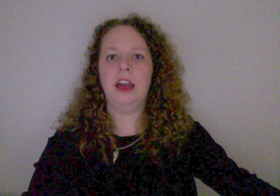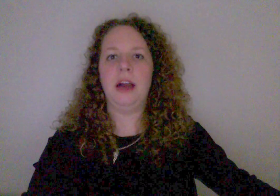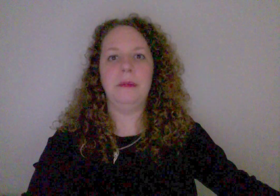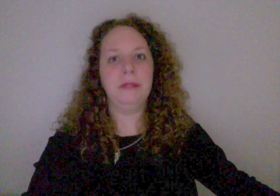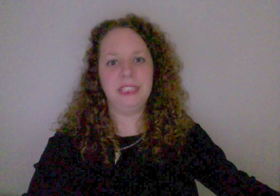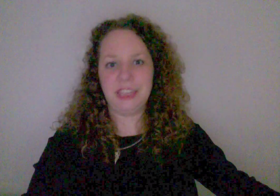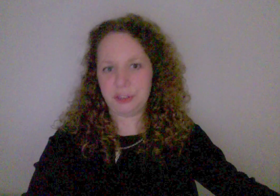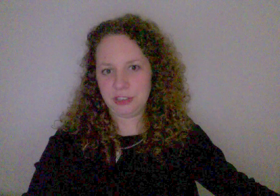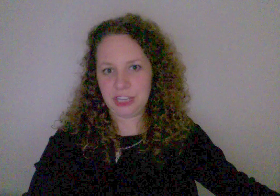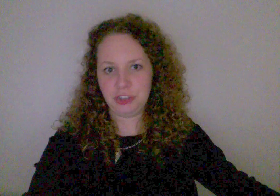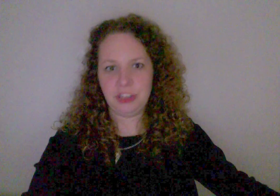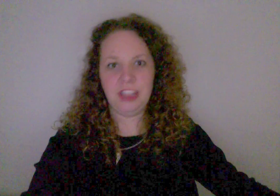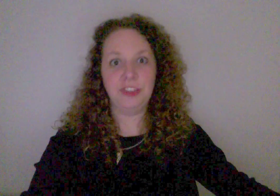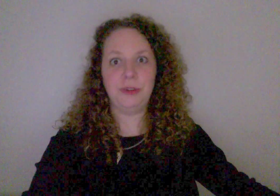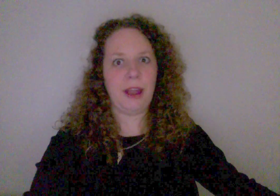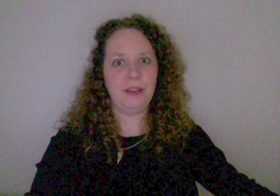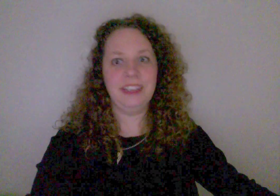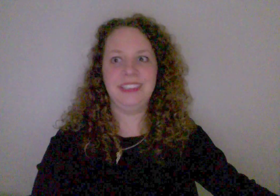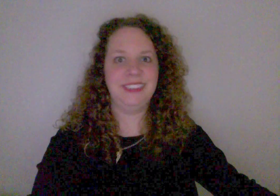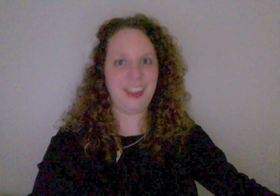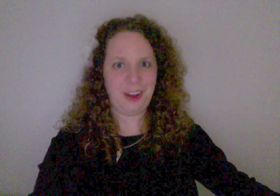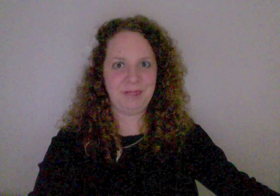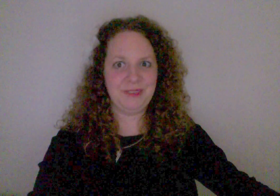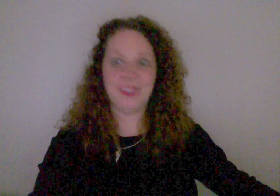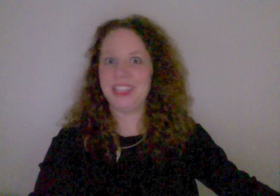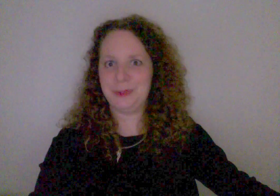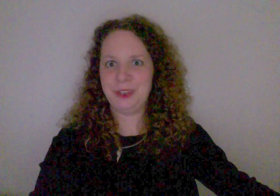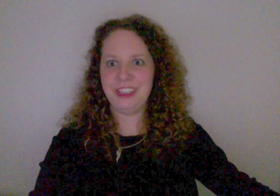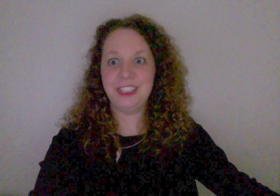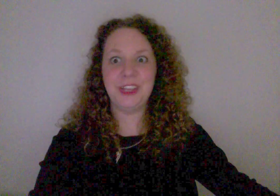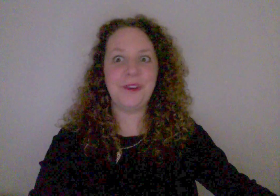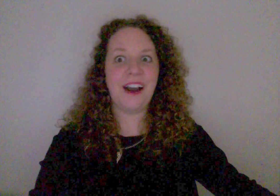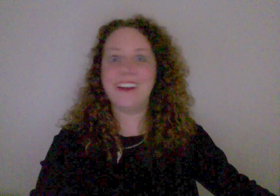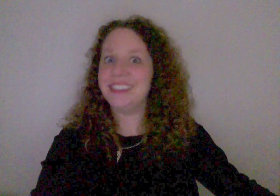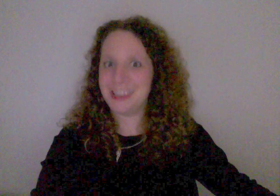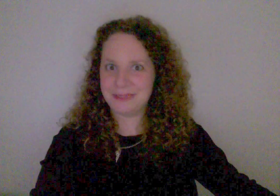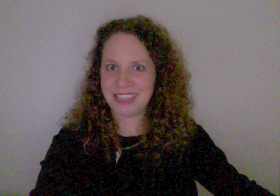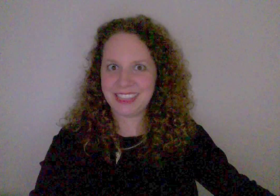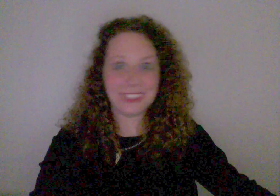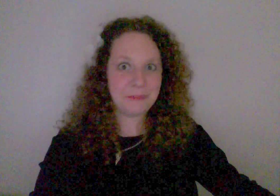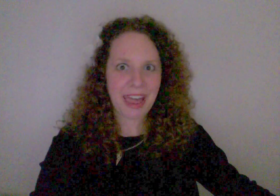Maybe to get their attention in the crowd, etc. So that's what you need to know on name signs. Bye.